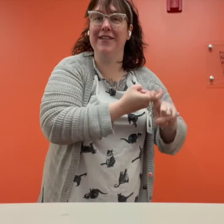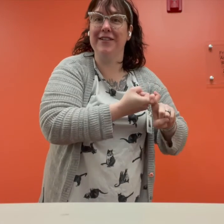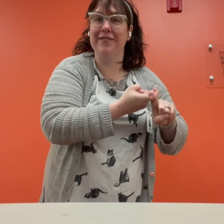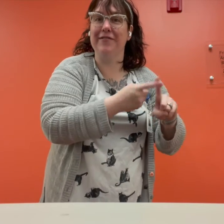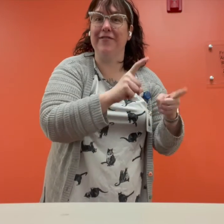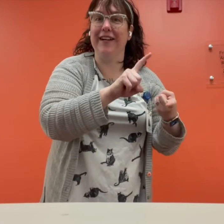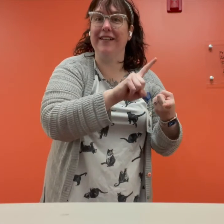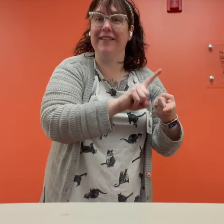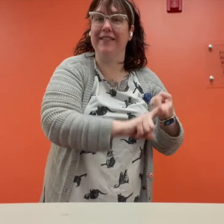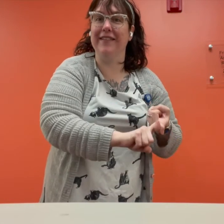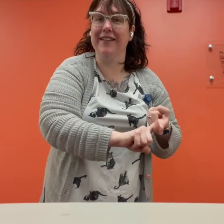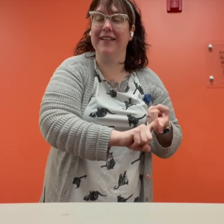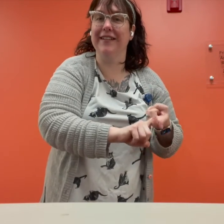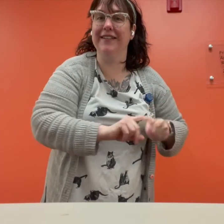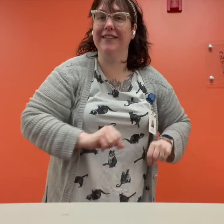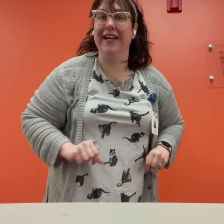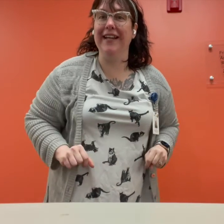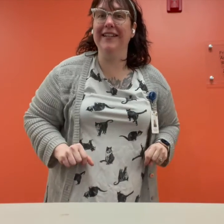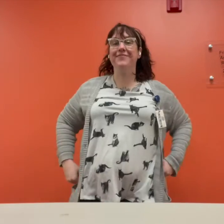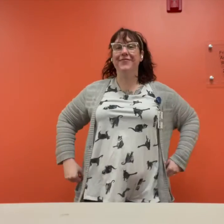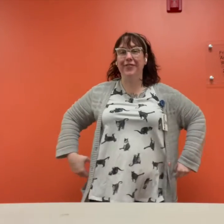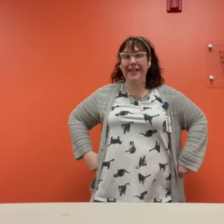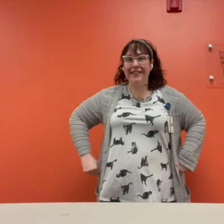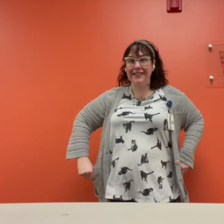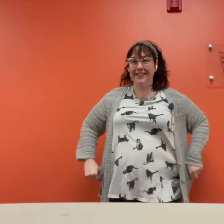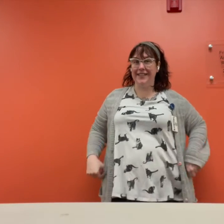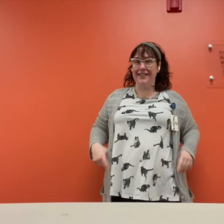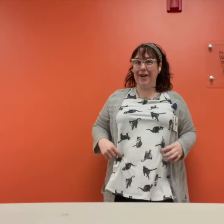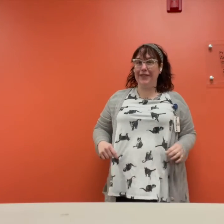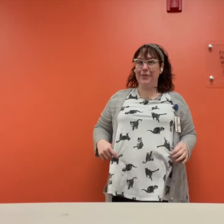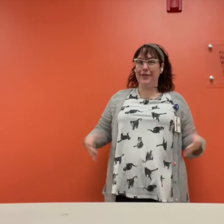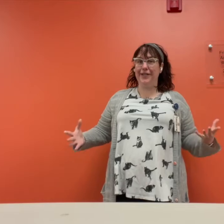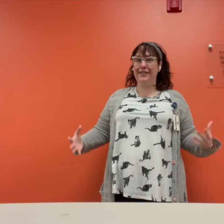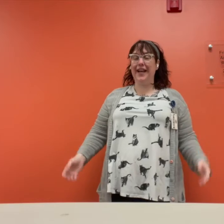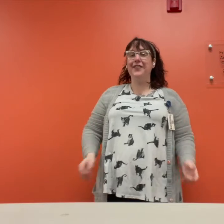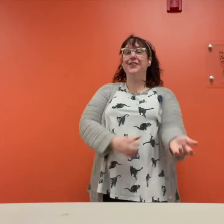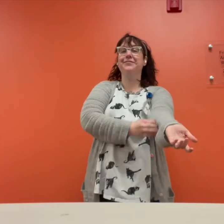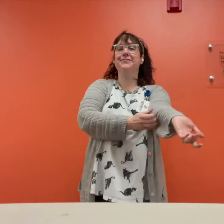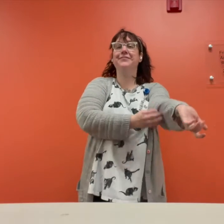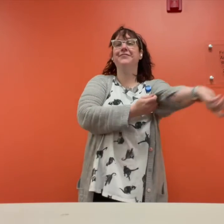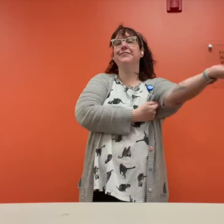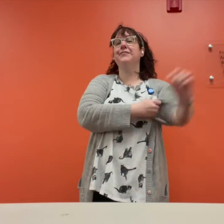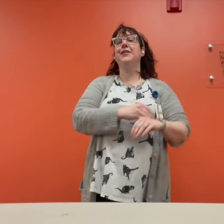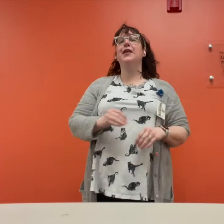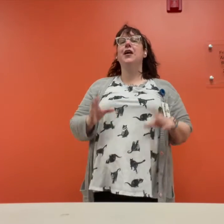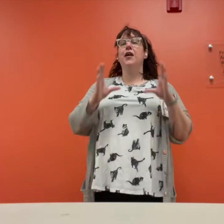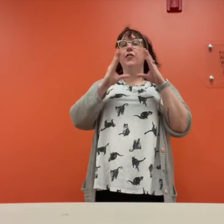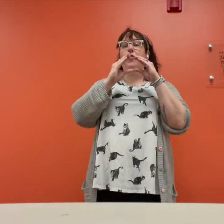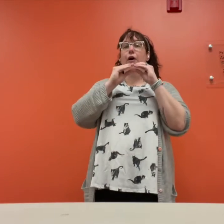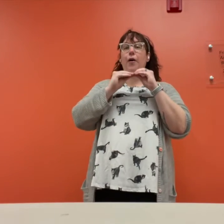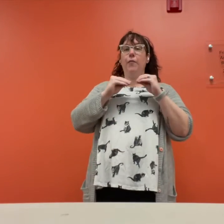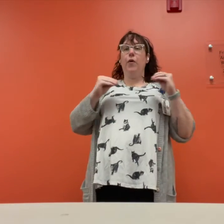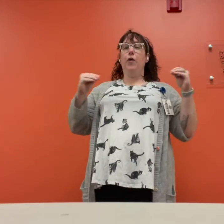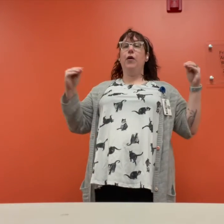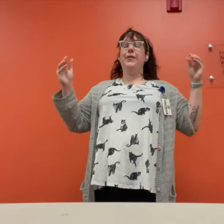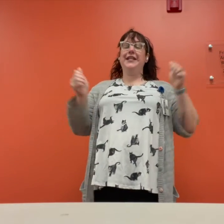Friends. Okay? Great. Now let's put it all together. The more we get